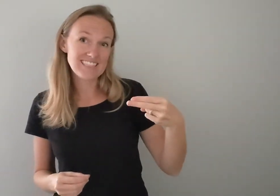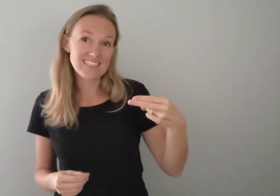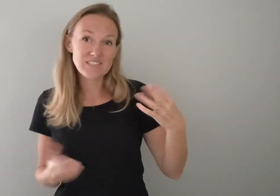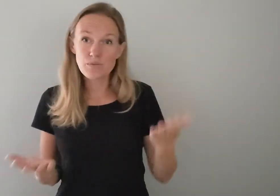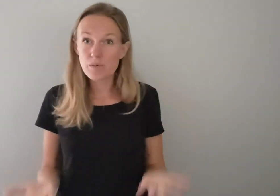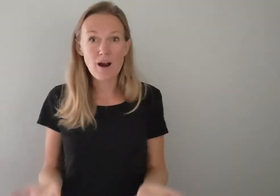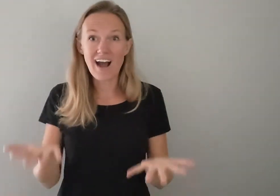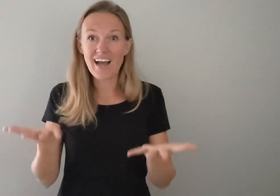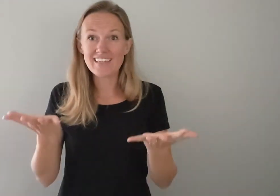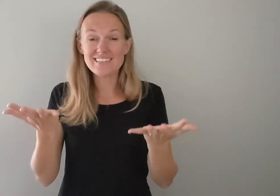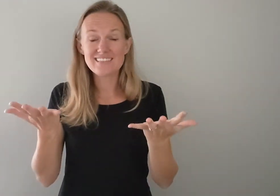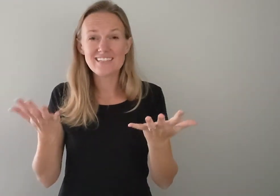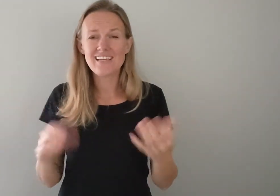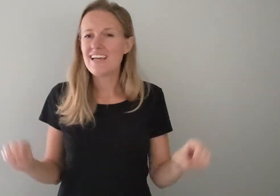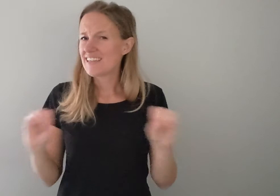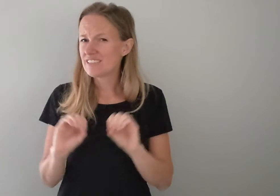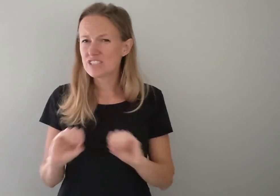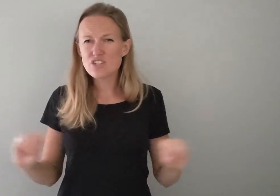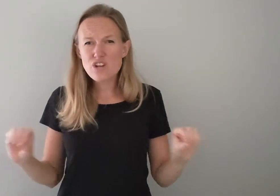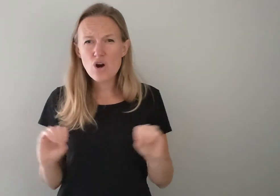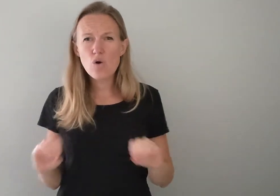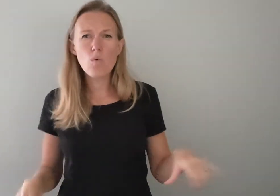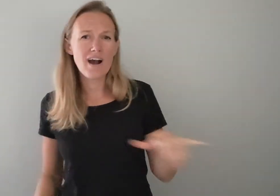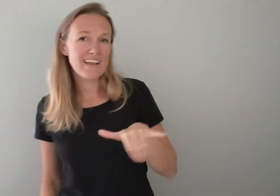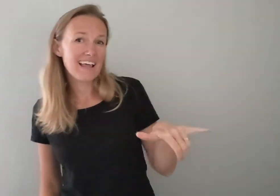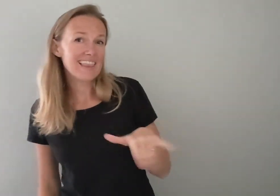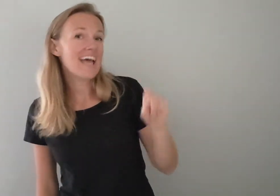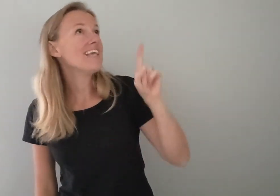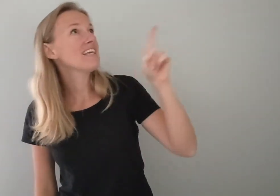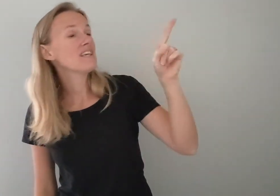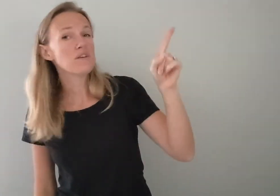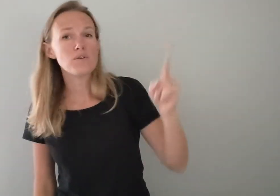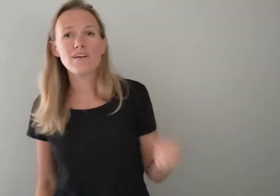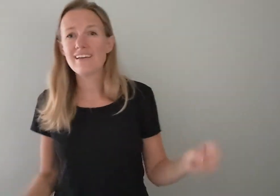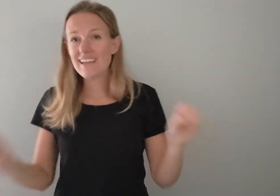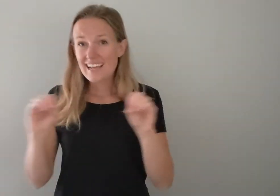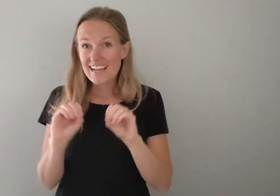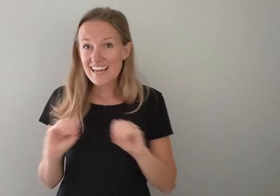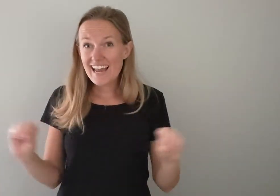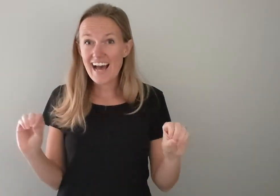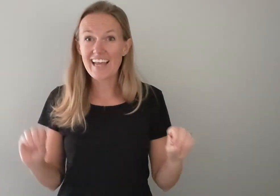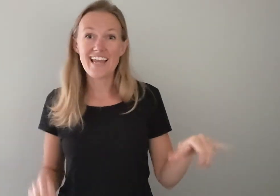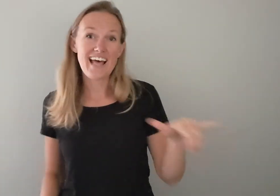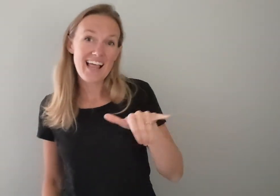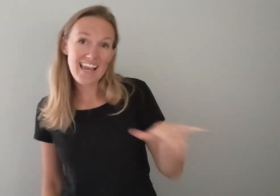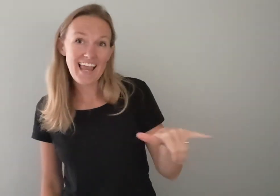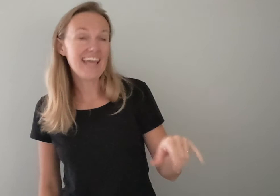we rise there's no one like you none like